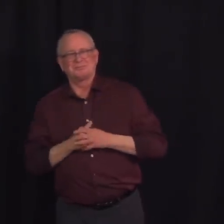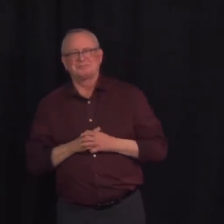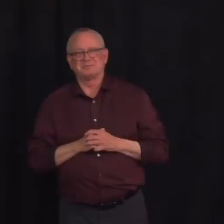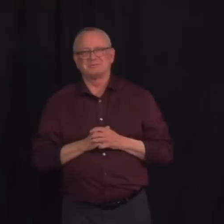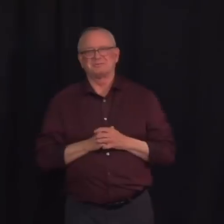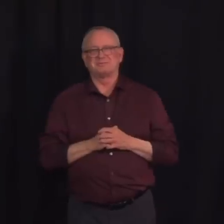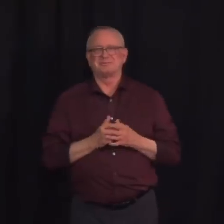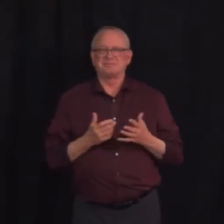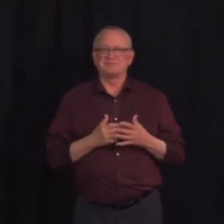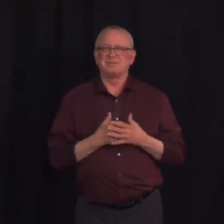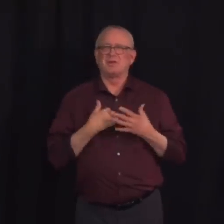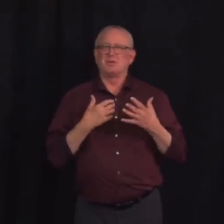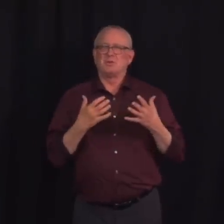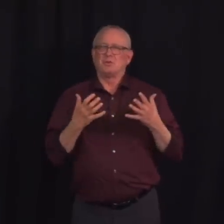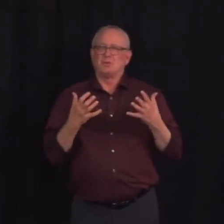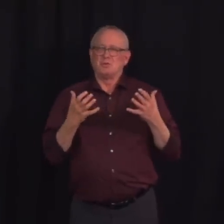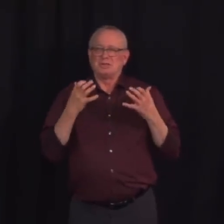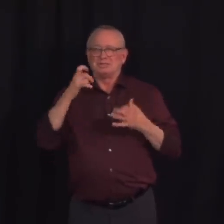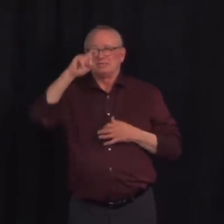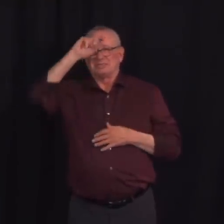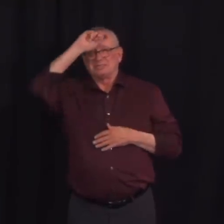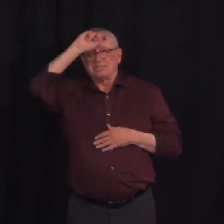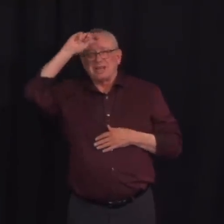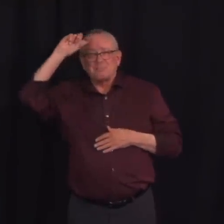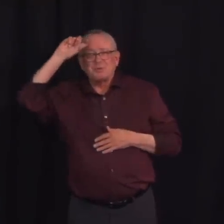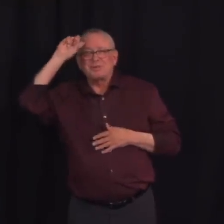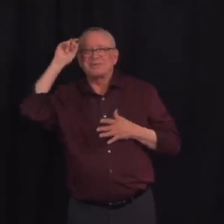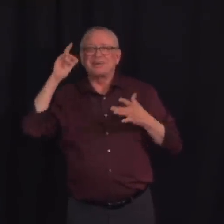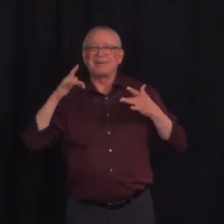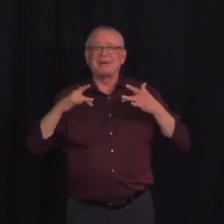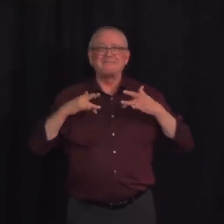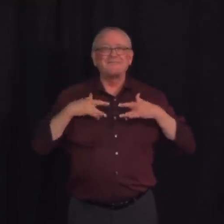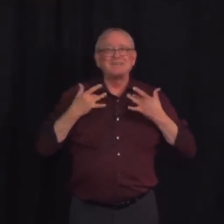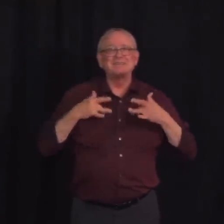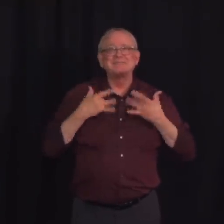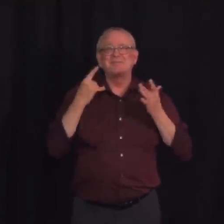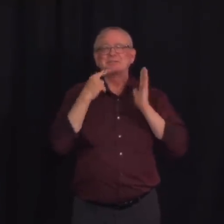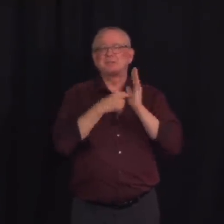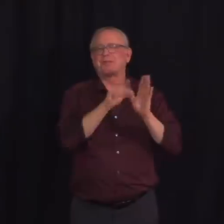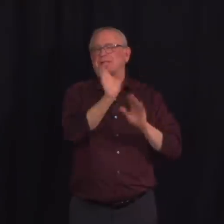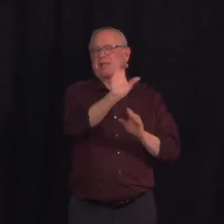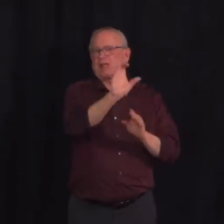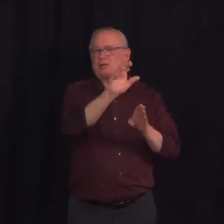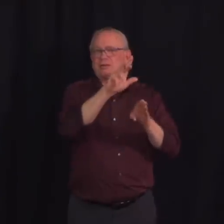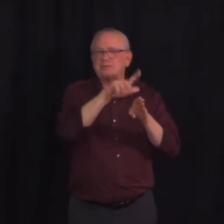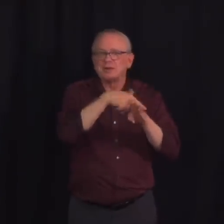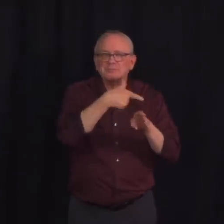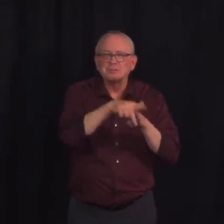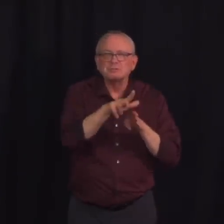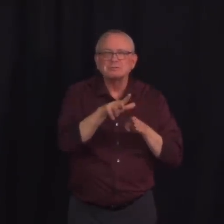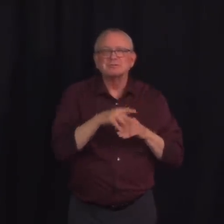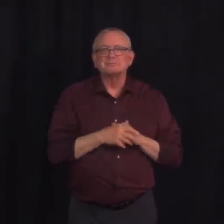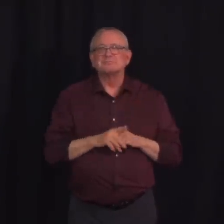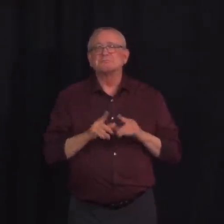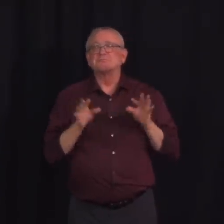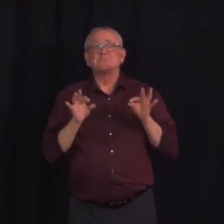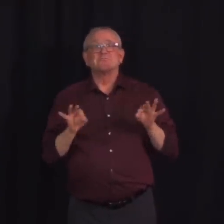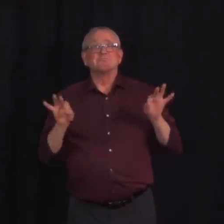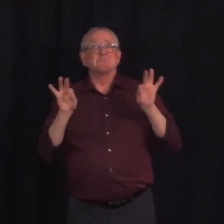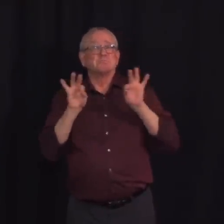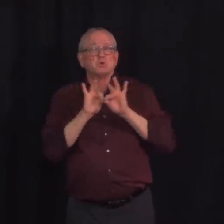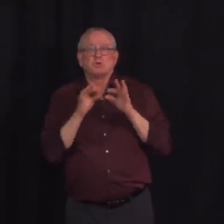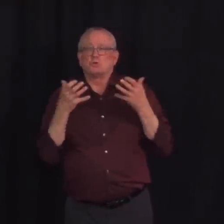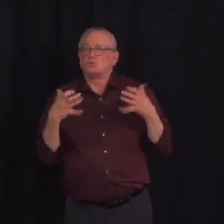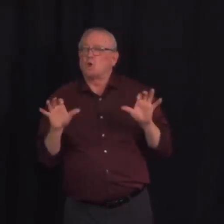Stampede, the important thing is that we don't ease off our collective efforts too soon. And if over the next